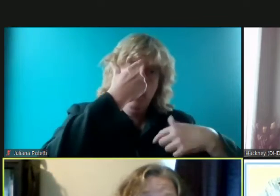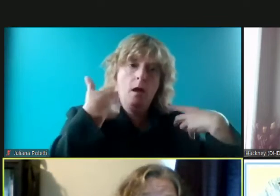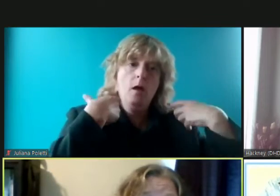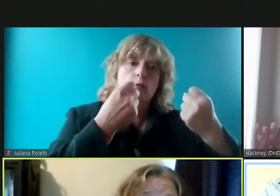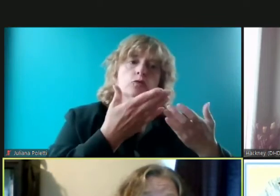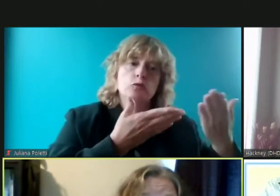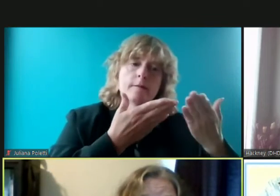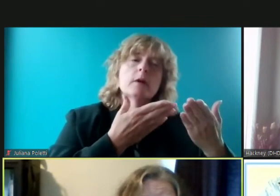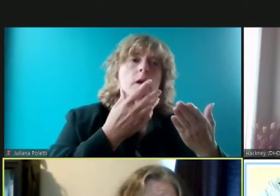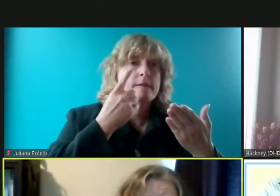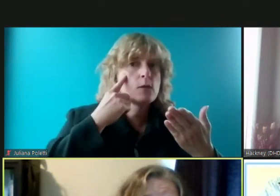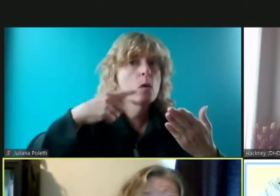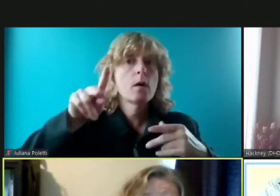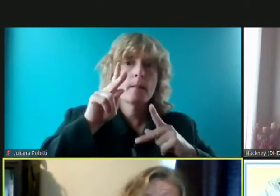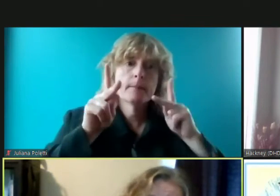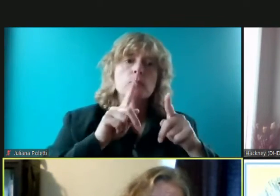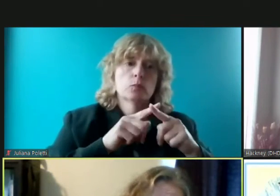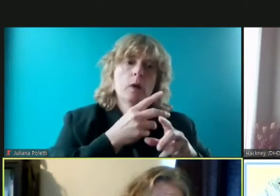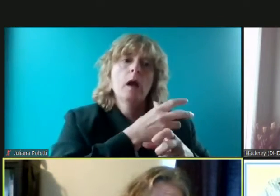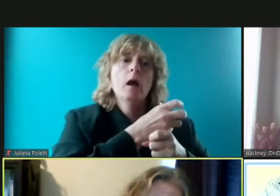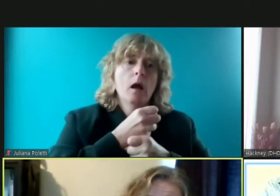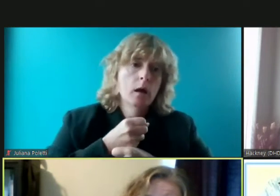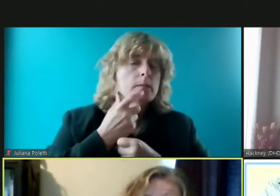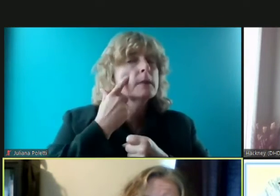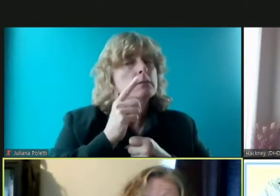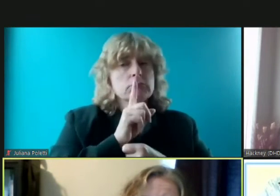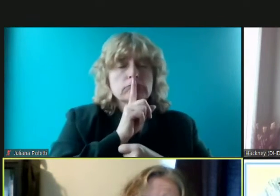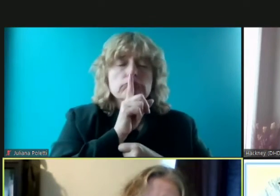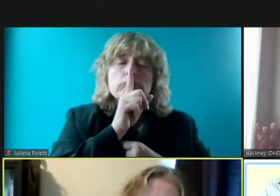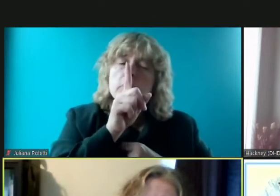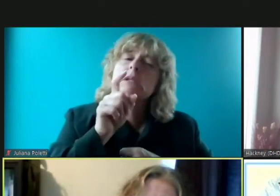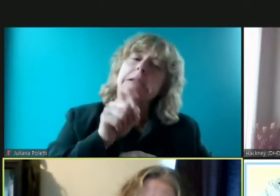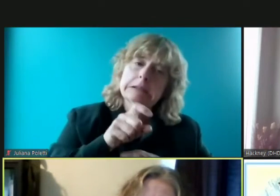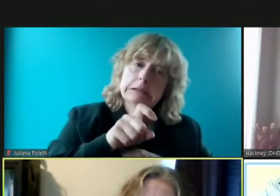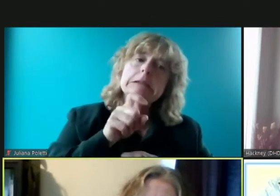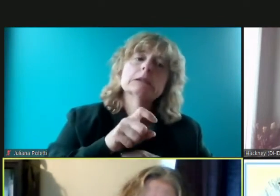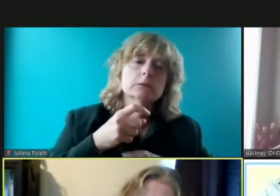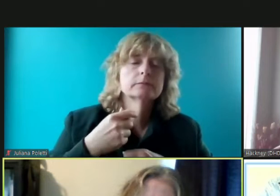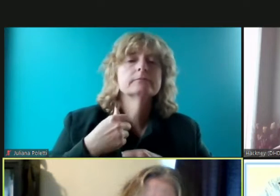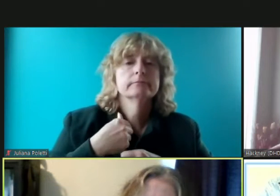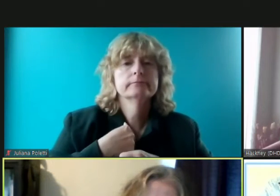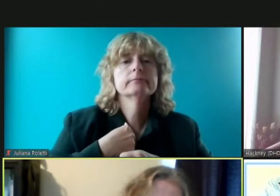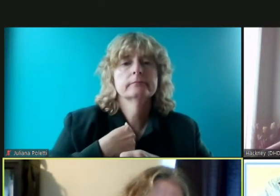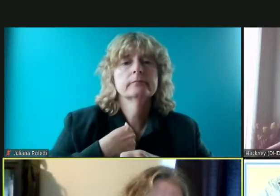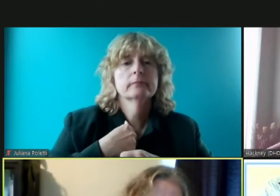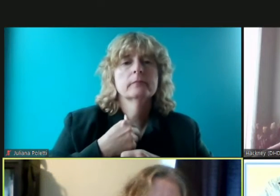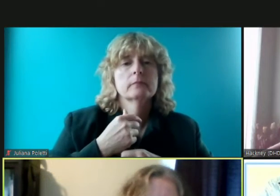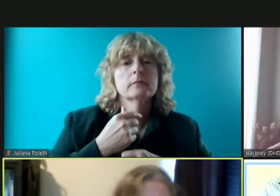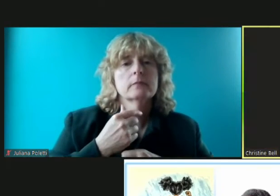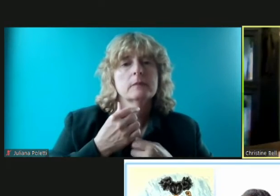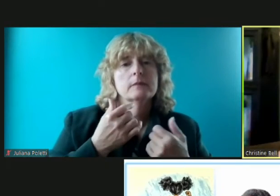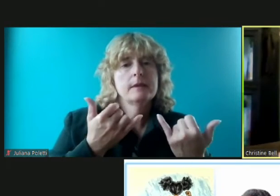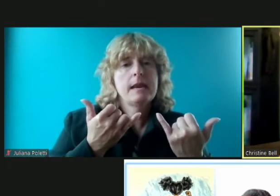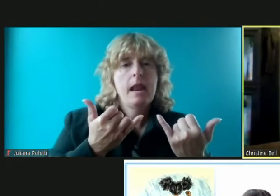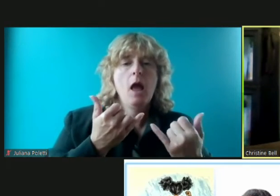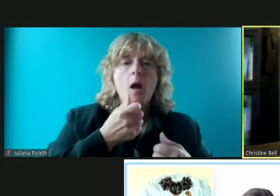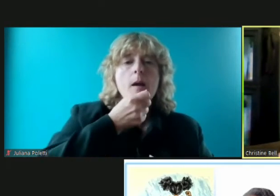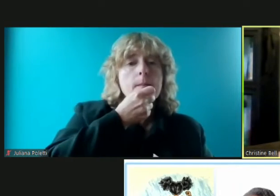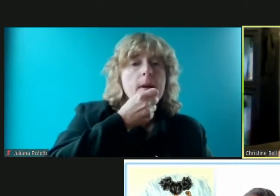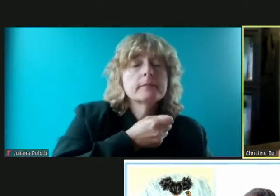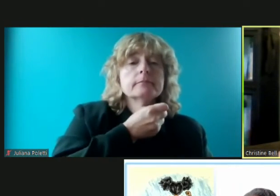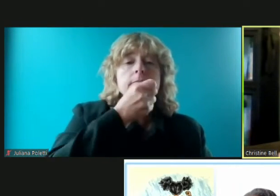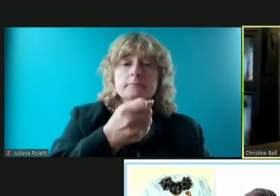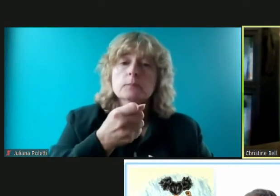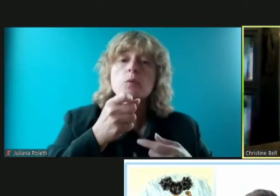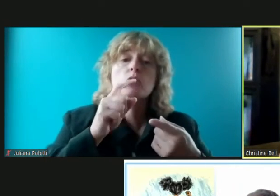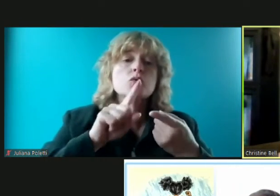people right now because they are definitely needed so i get to pass uh uh pass uh the mic to